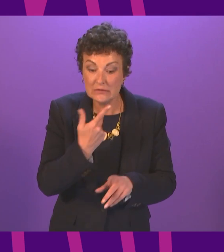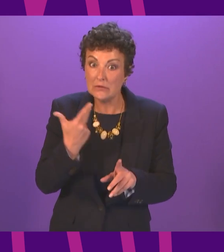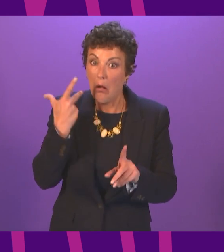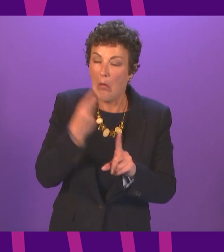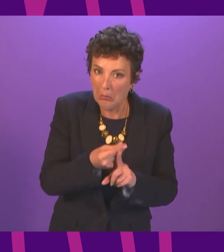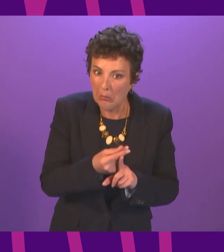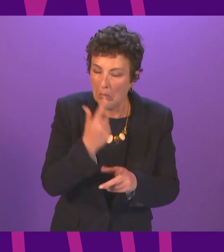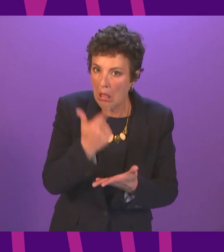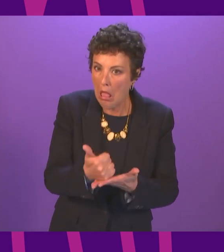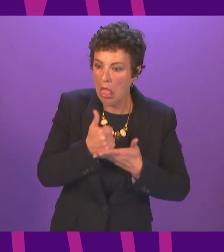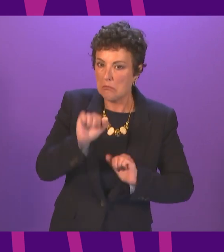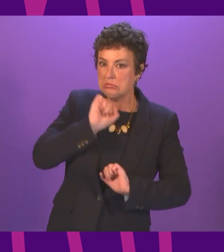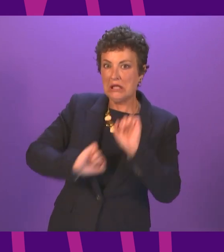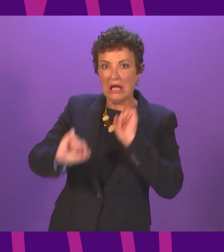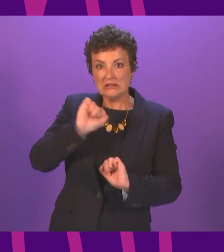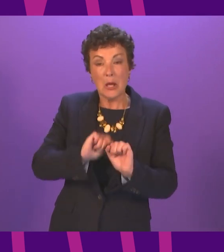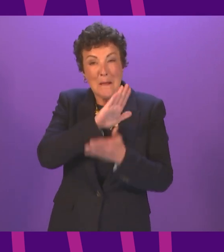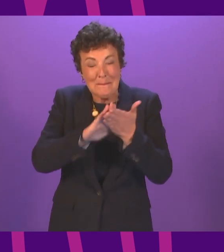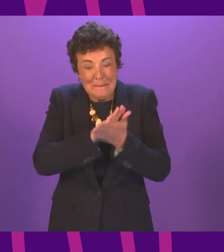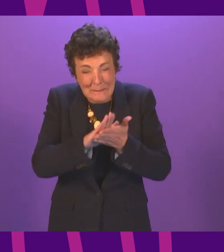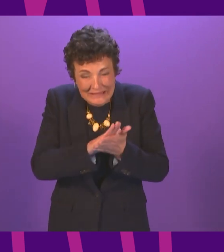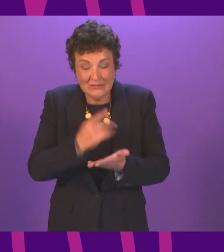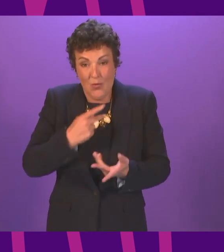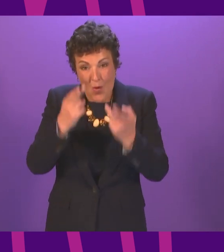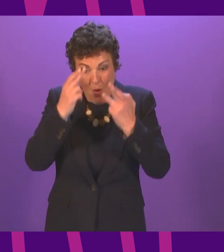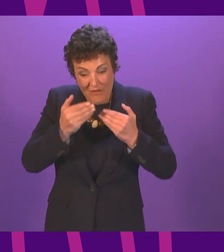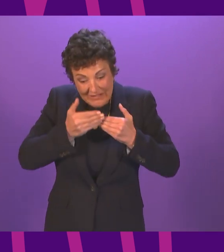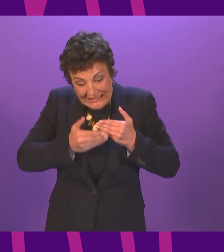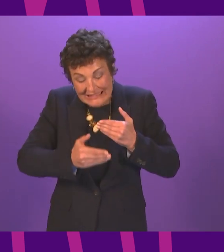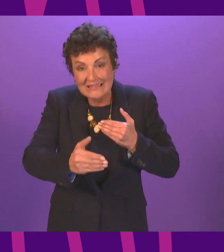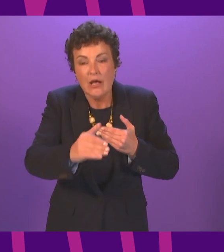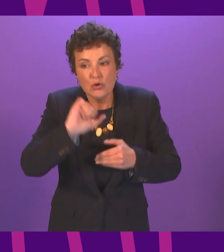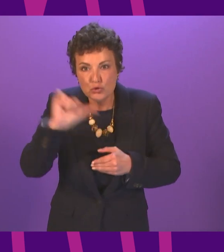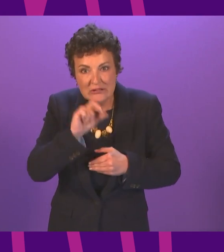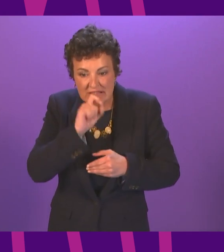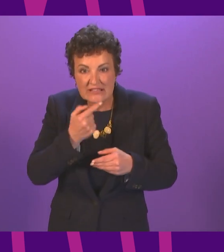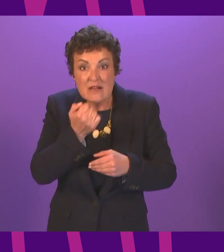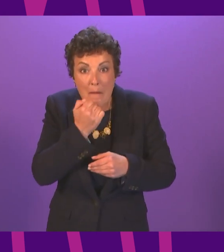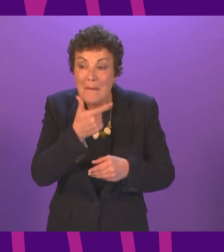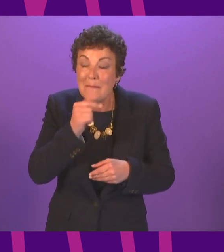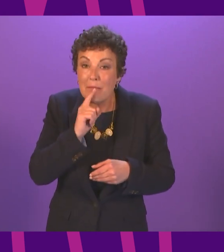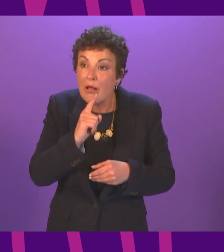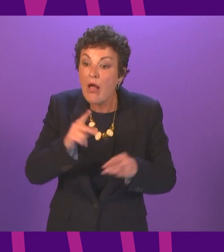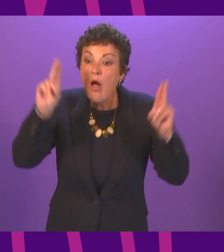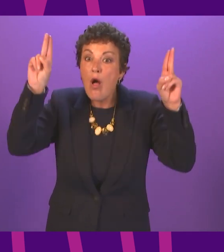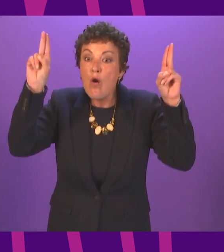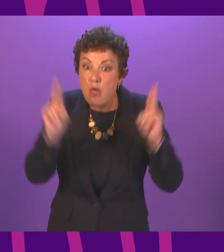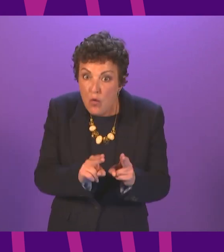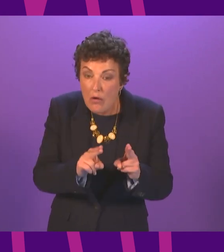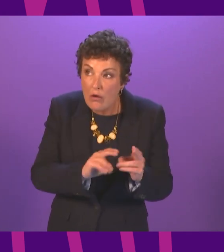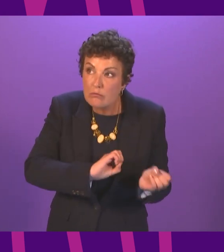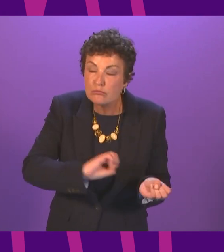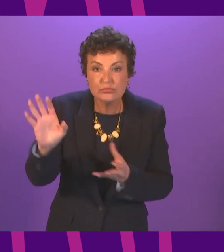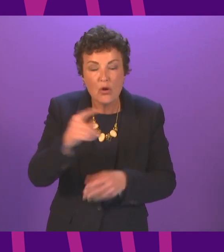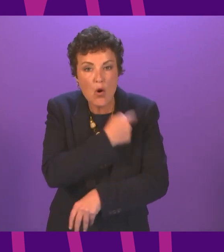variant. That means we should hopefully continue to see a significant reduction in the number of people hospitalised and who die from COVID.